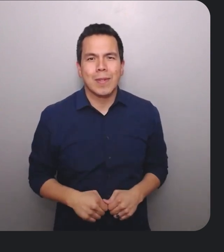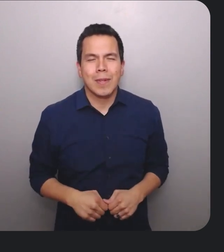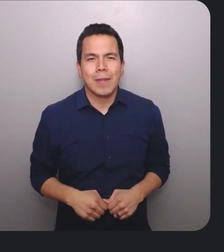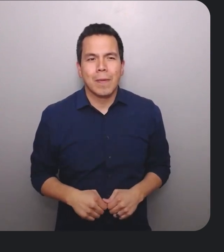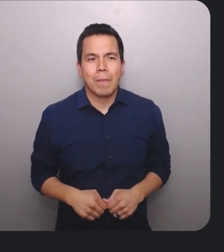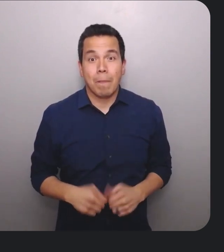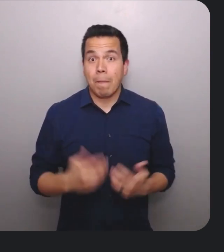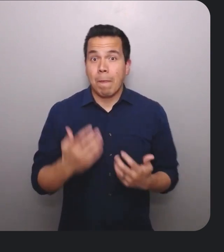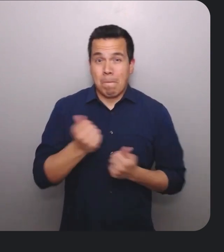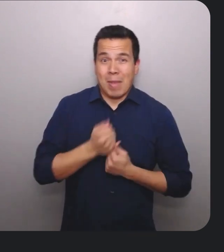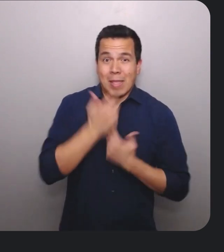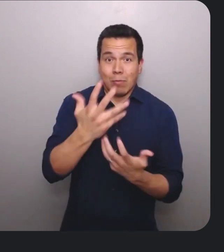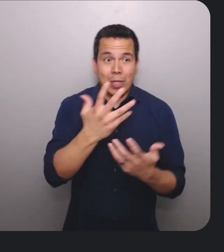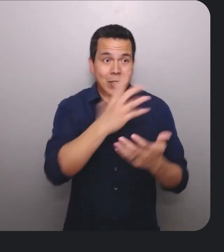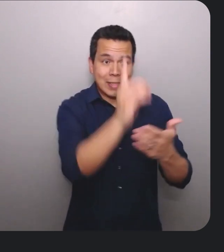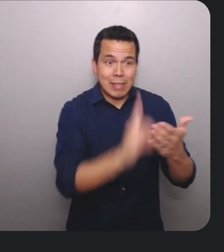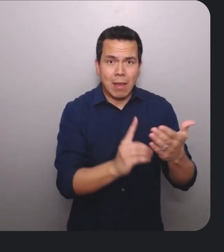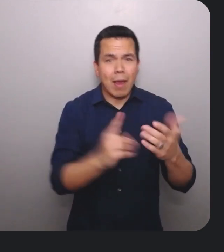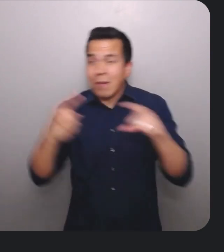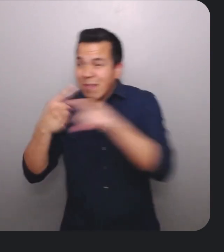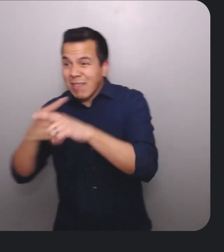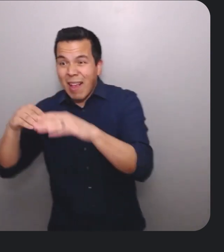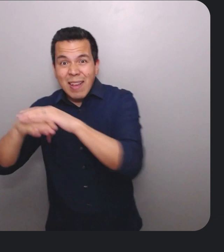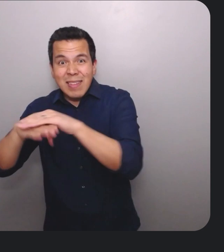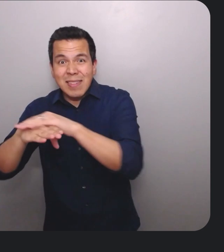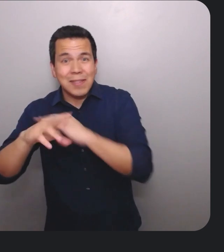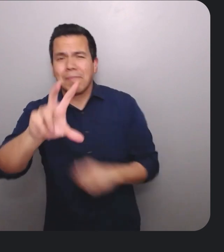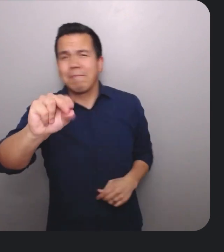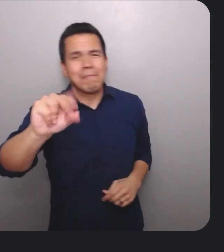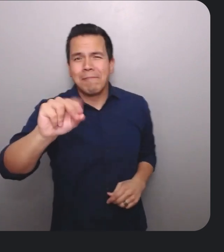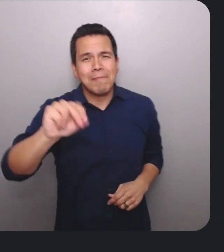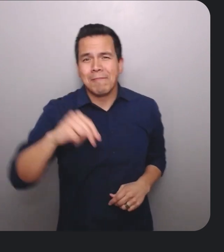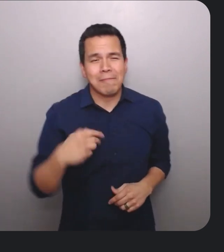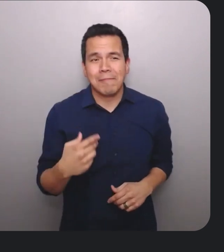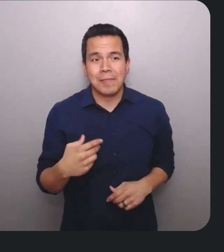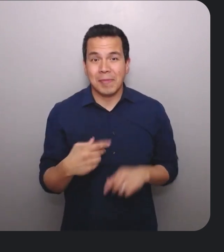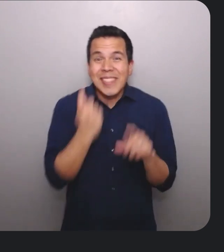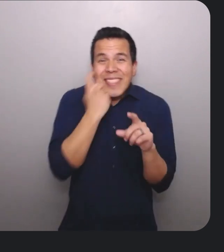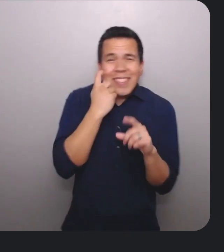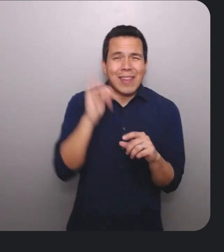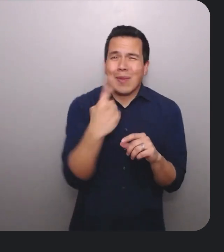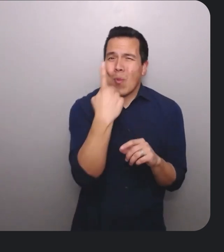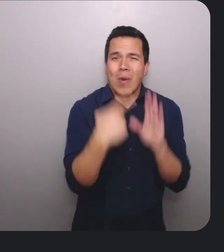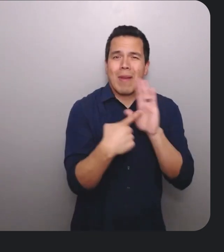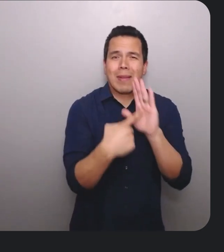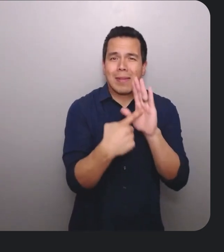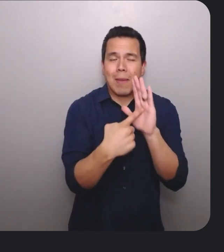Expression in design is not an odds with accessibility. This is only one example of how something can be